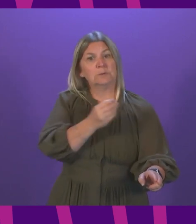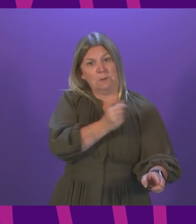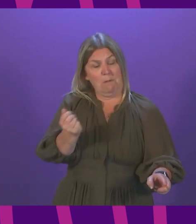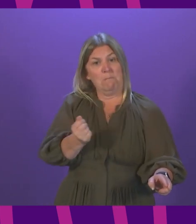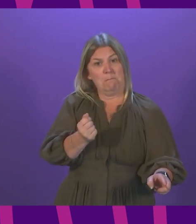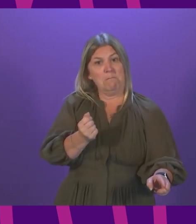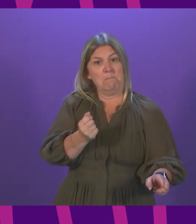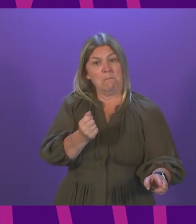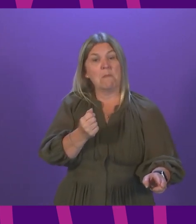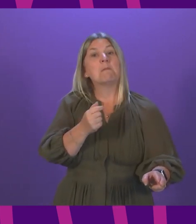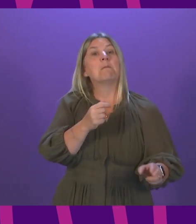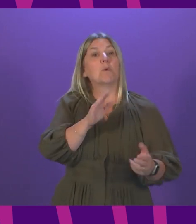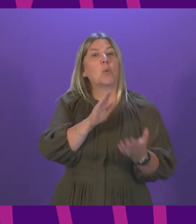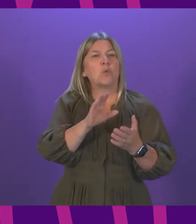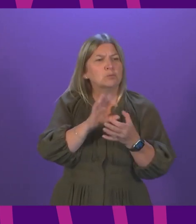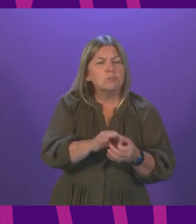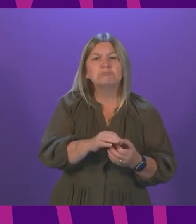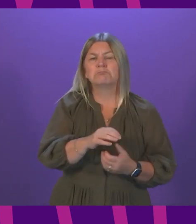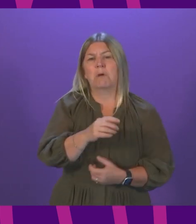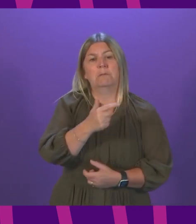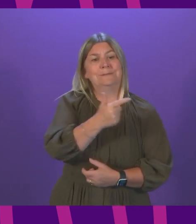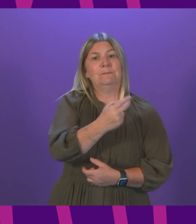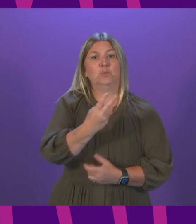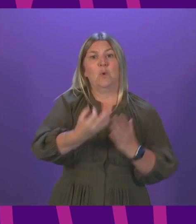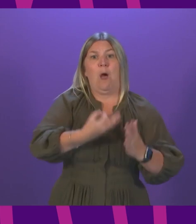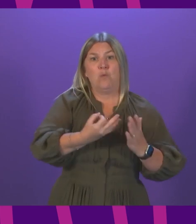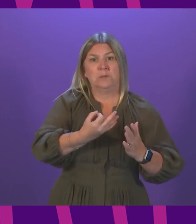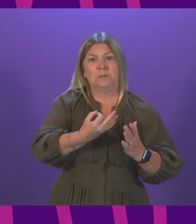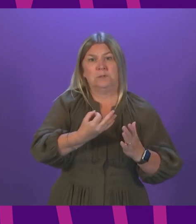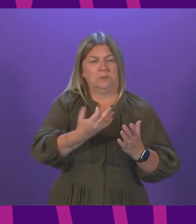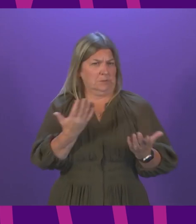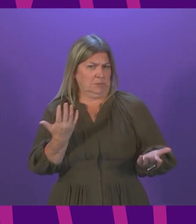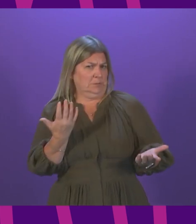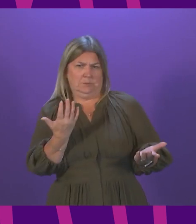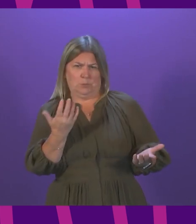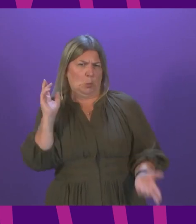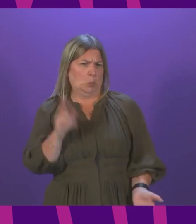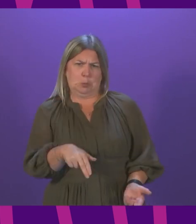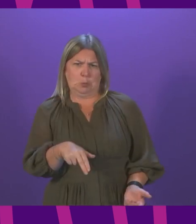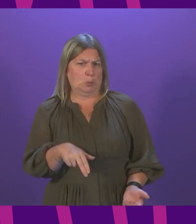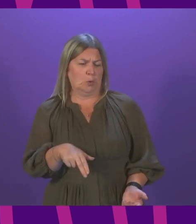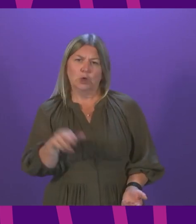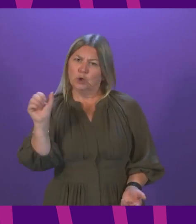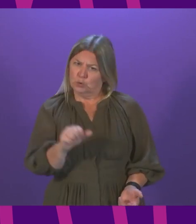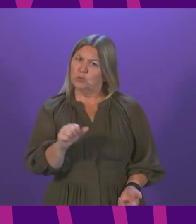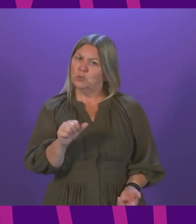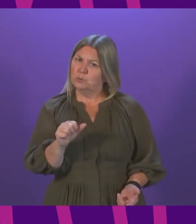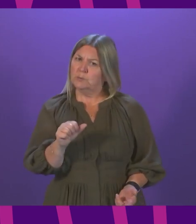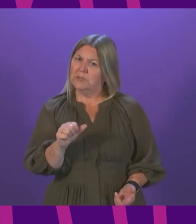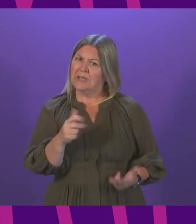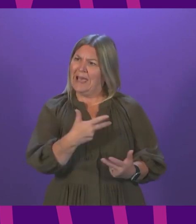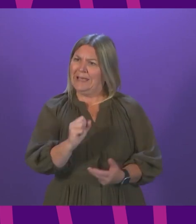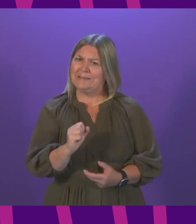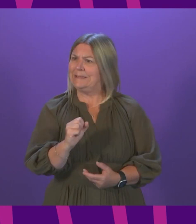hours is well below the standard of 80% required by the World Health Organisation. The average number of contacts per